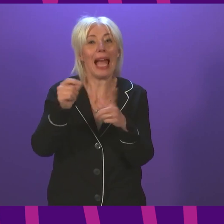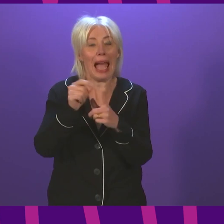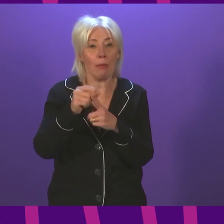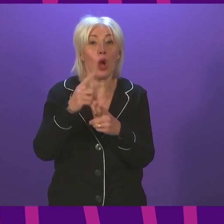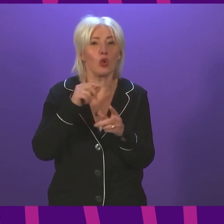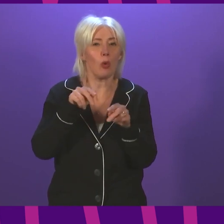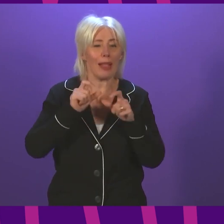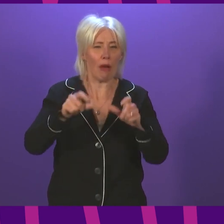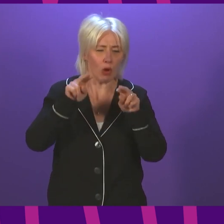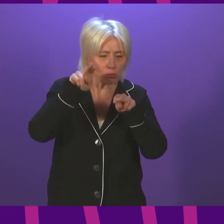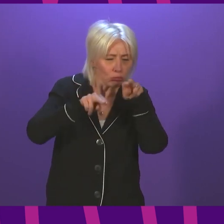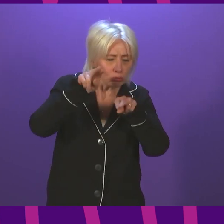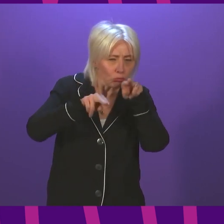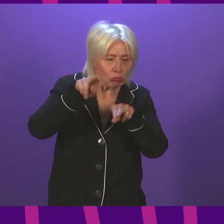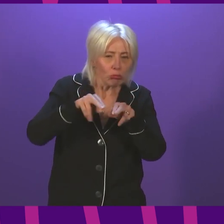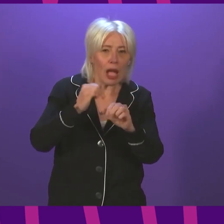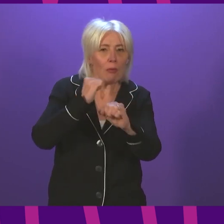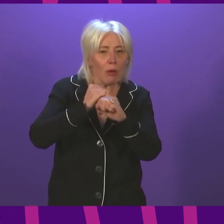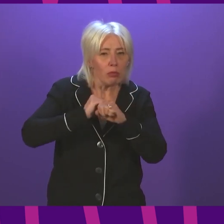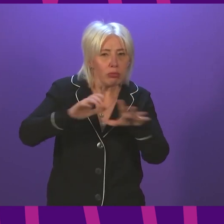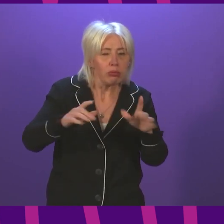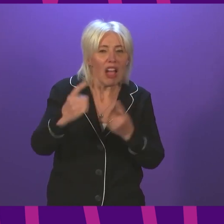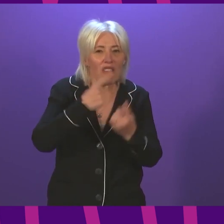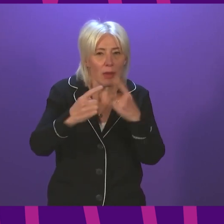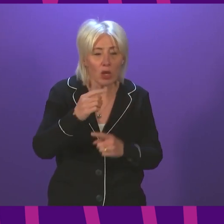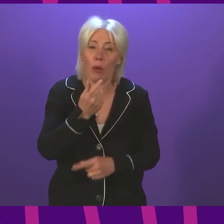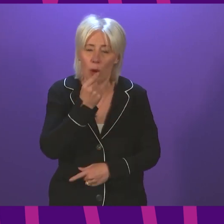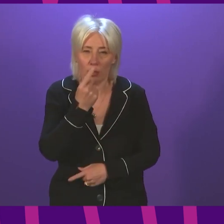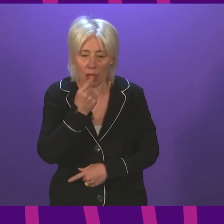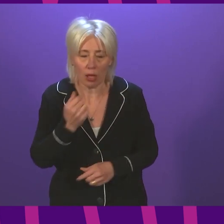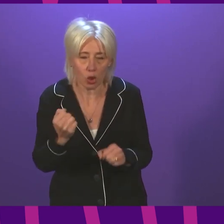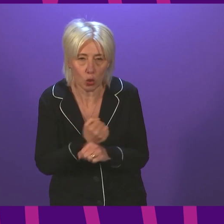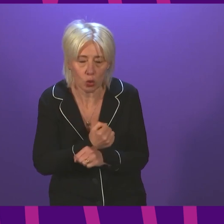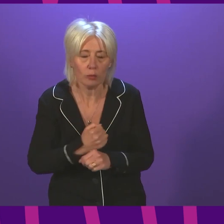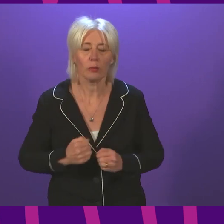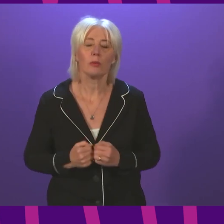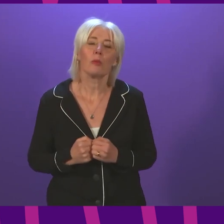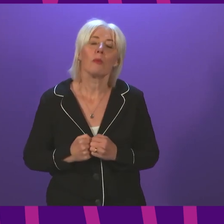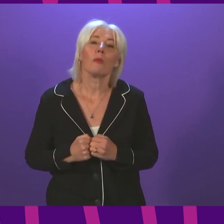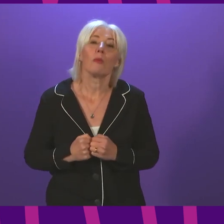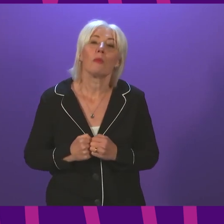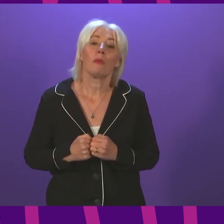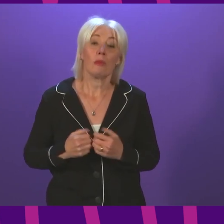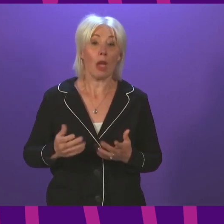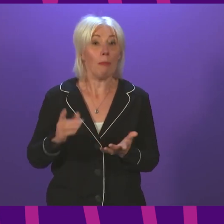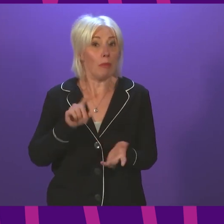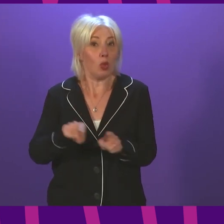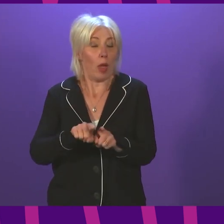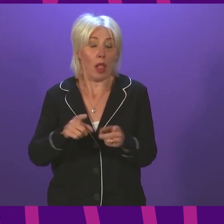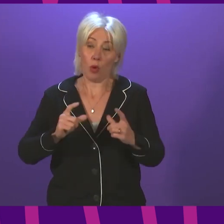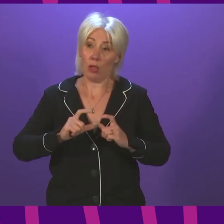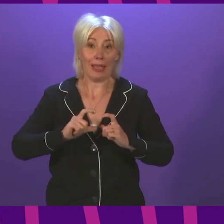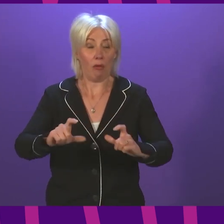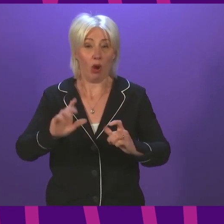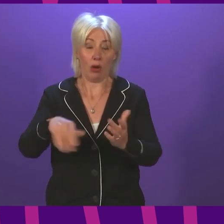monitor that and we'll continue to publish information as we're in a position to do that robustly. And we'll continue to make